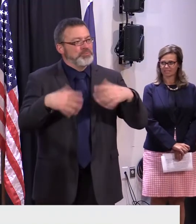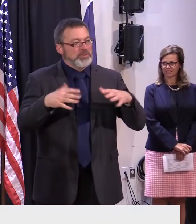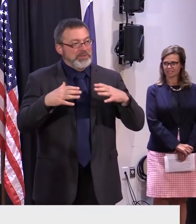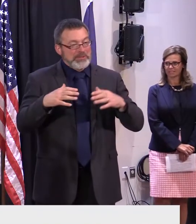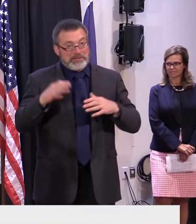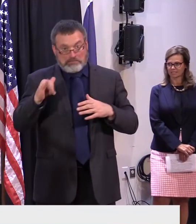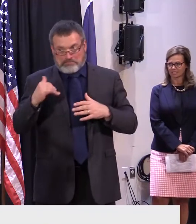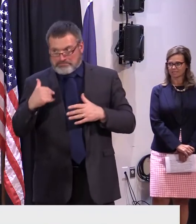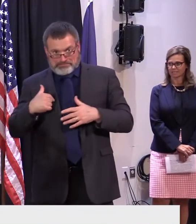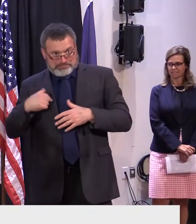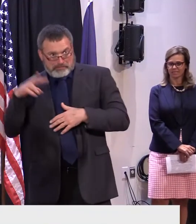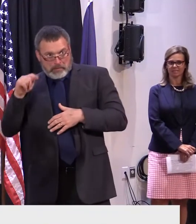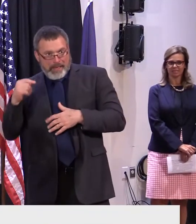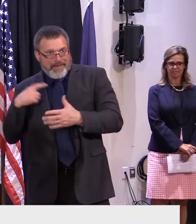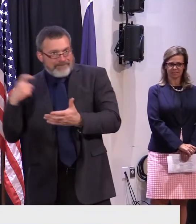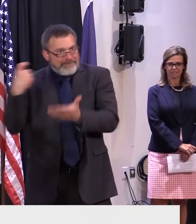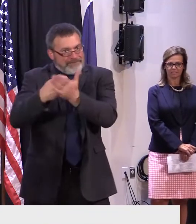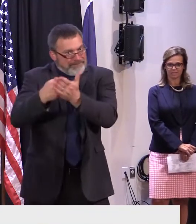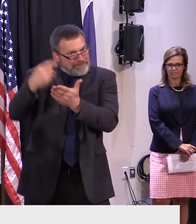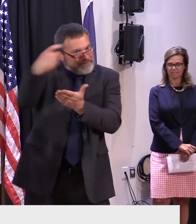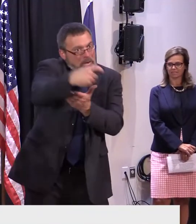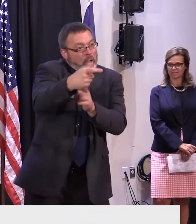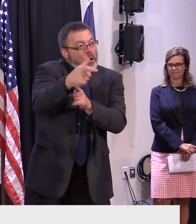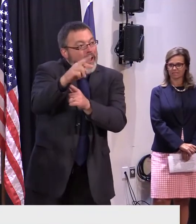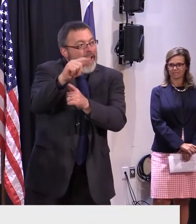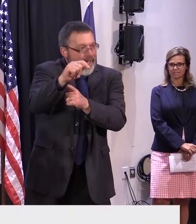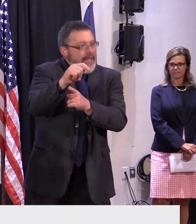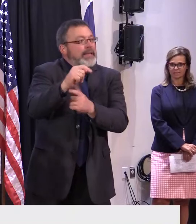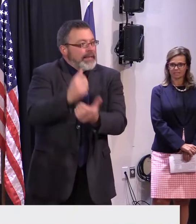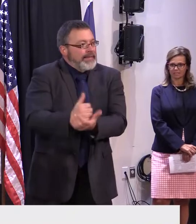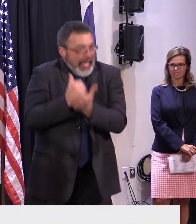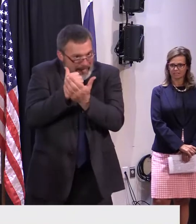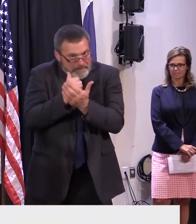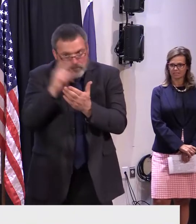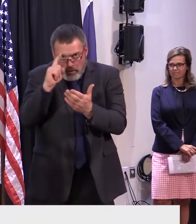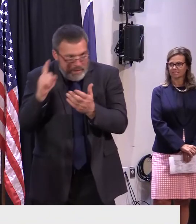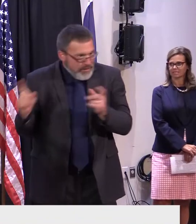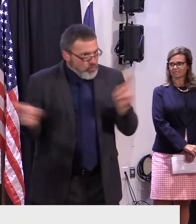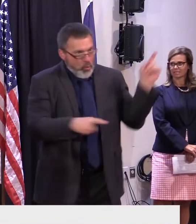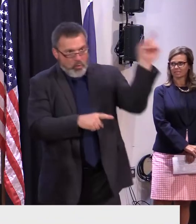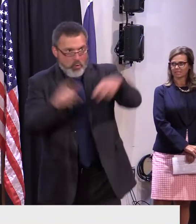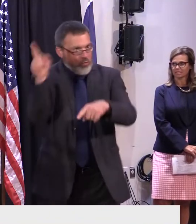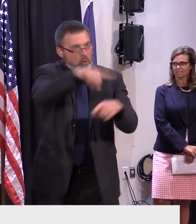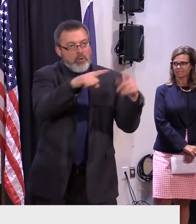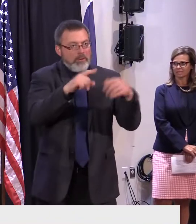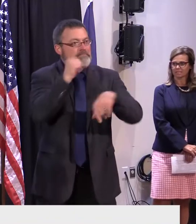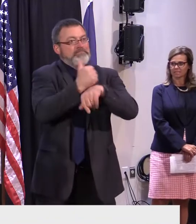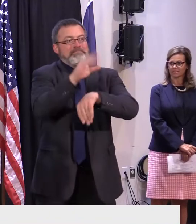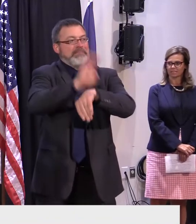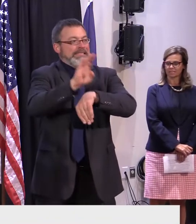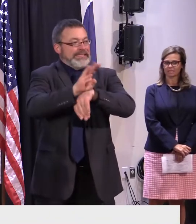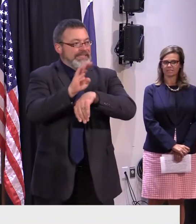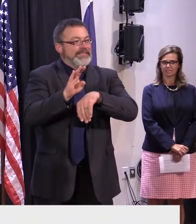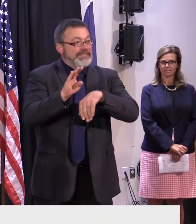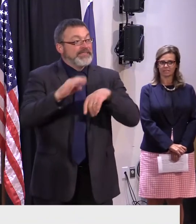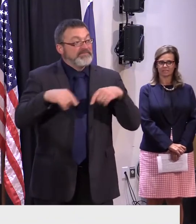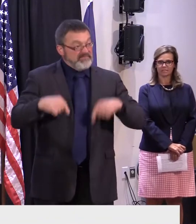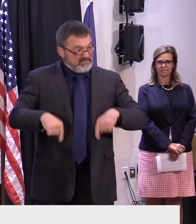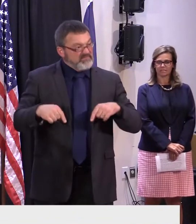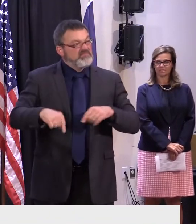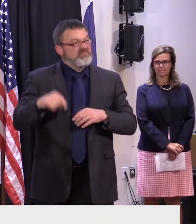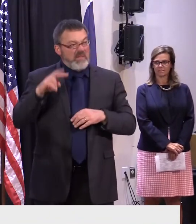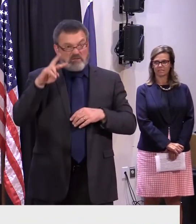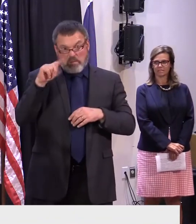them pay for presents at trade shows, such as the one we attended. And that's part of our Vermont State Trade